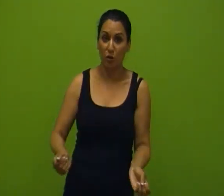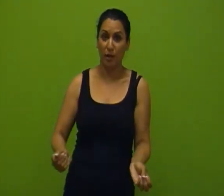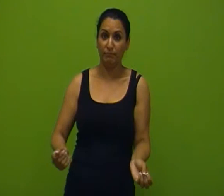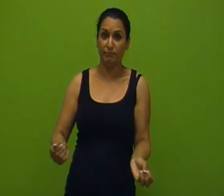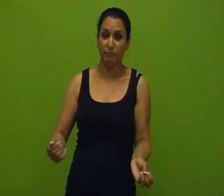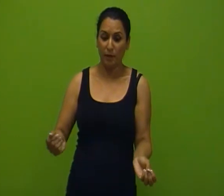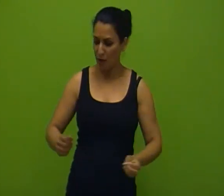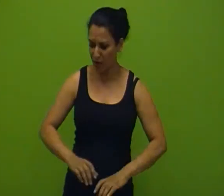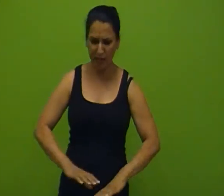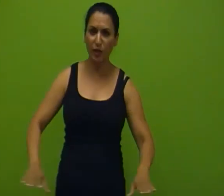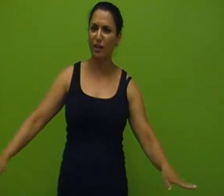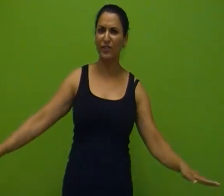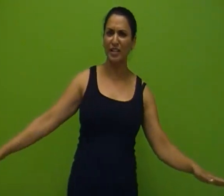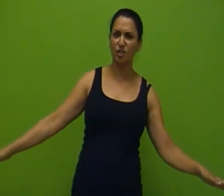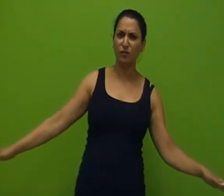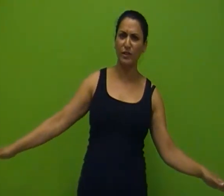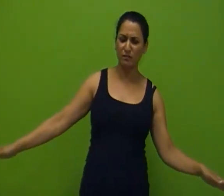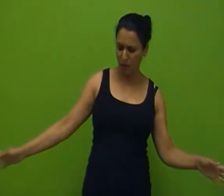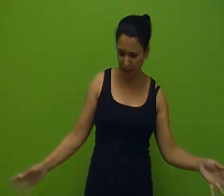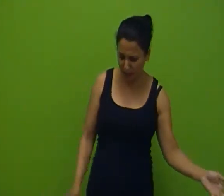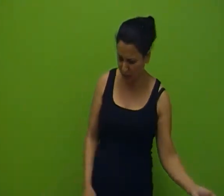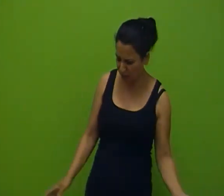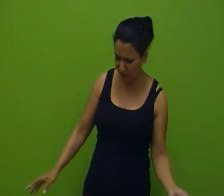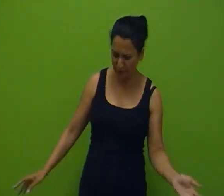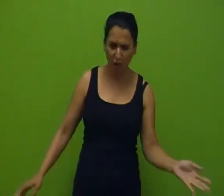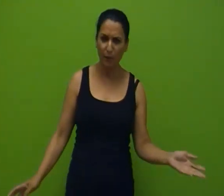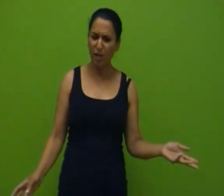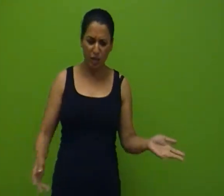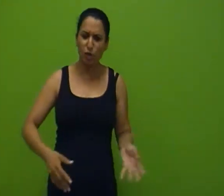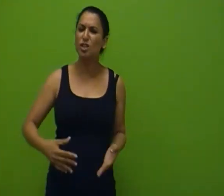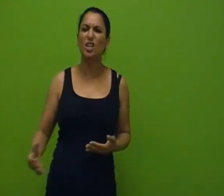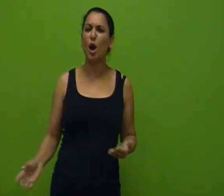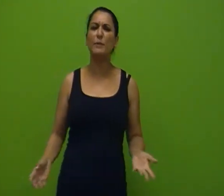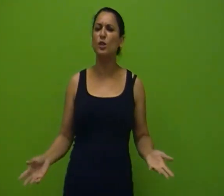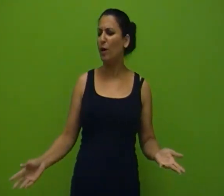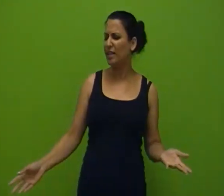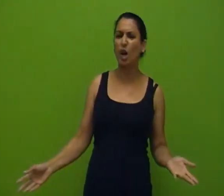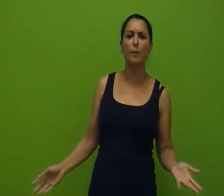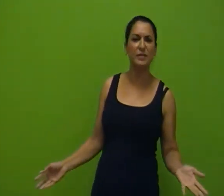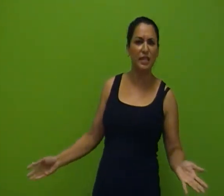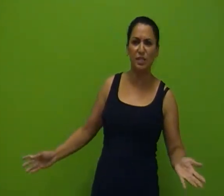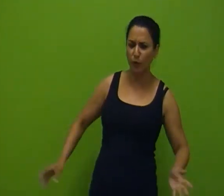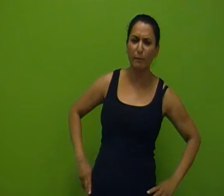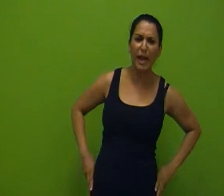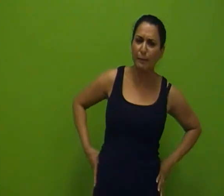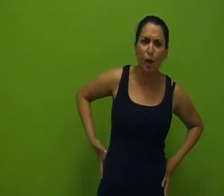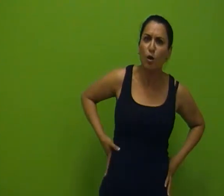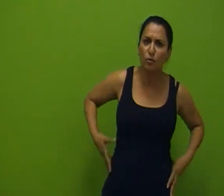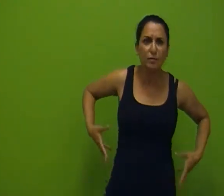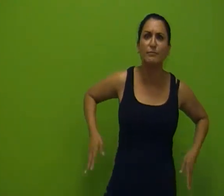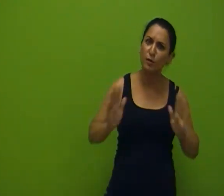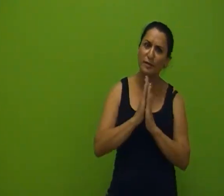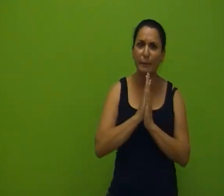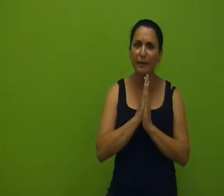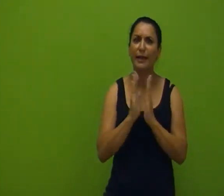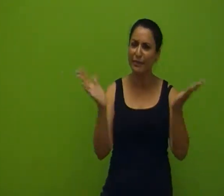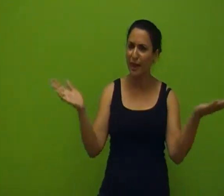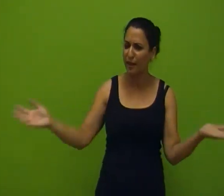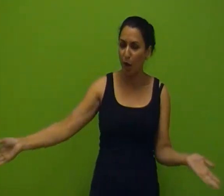yoga. Ok, you got a flat surface? Ok, you are going to have to, your body compensates for a bad pose or something like that.